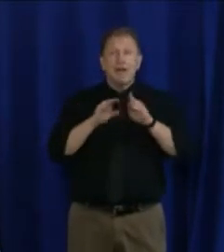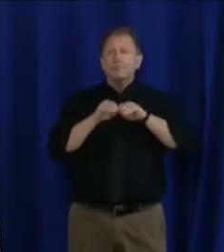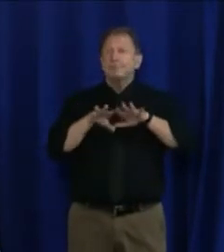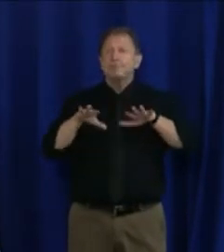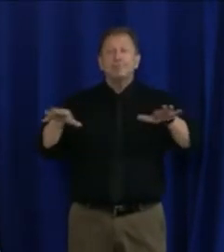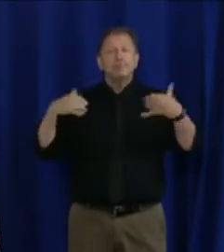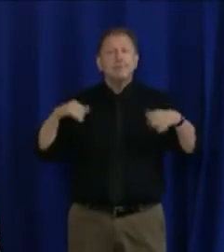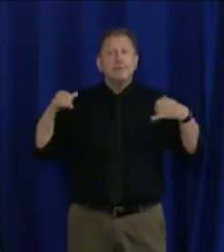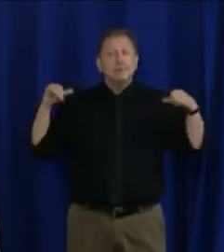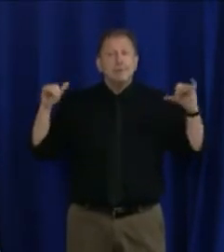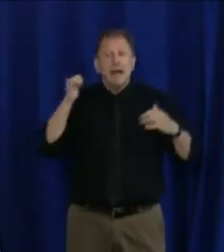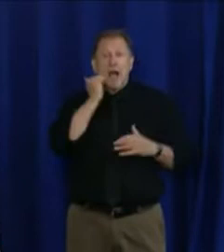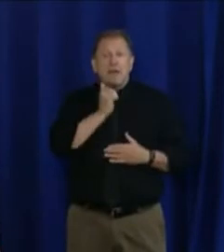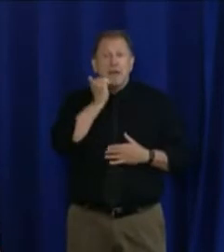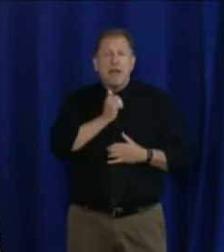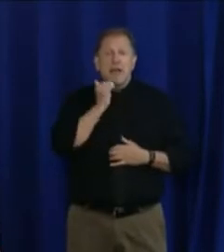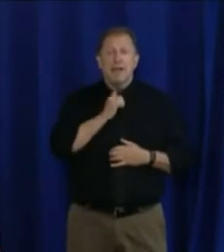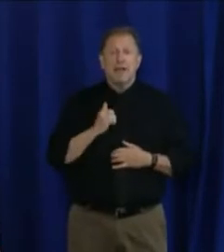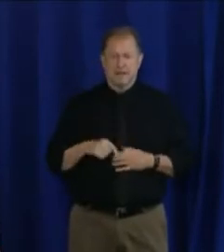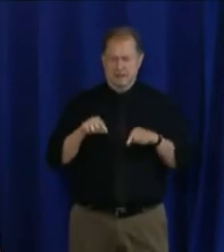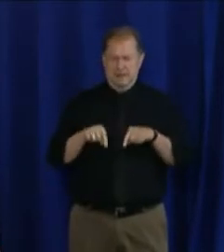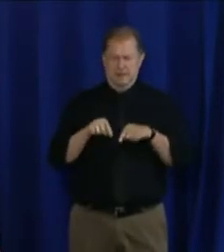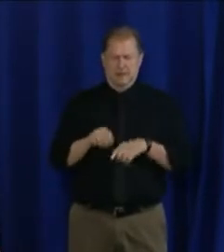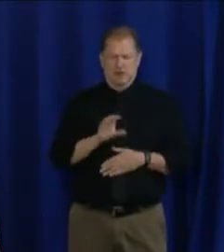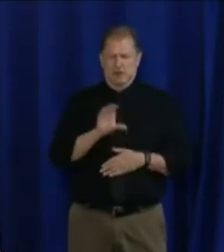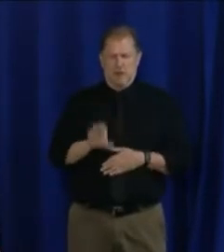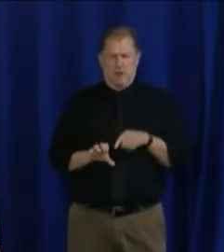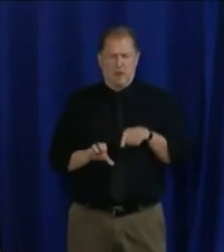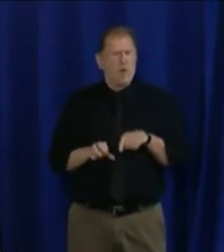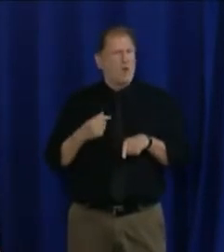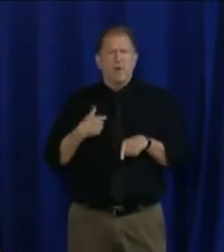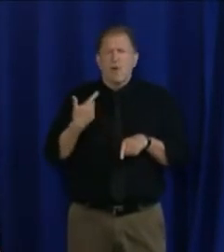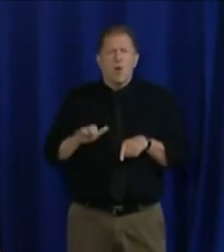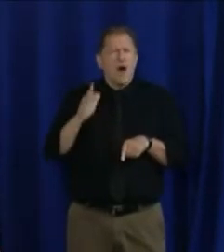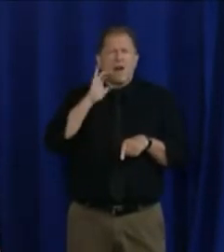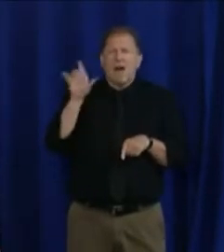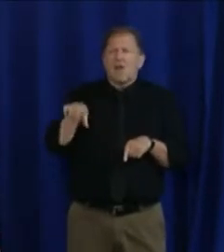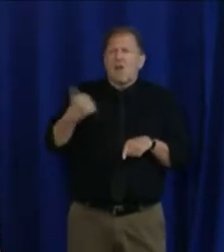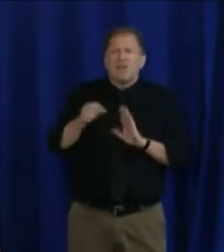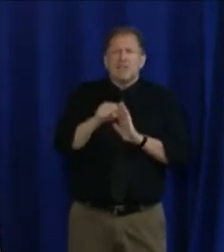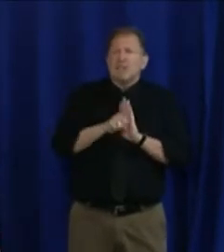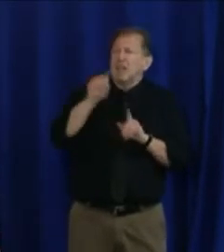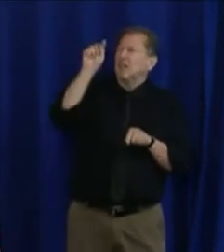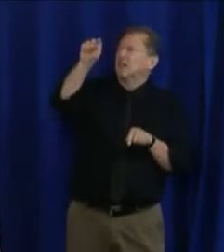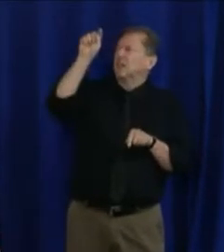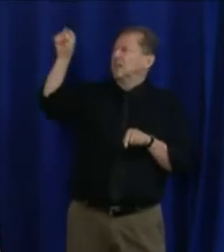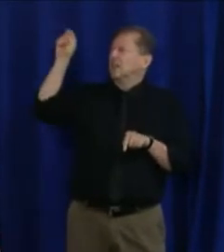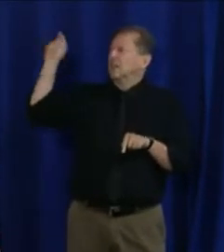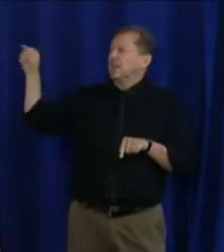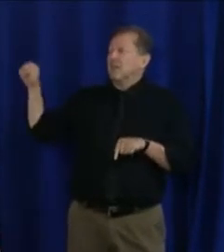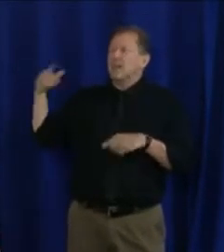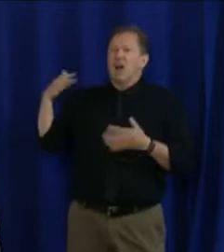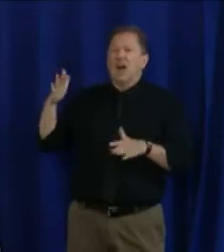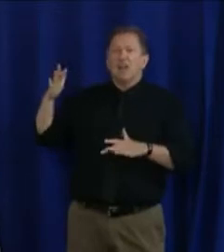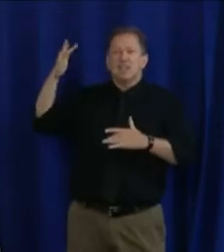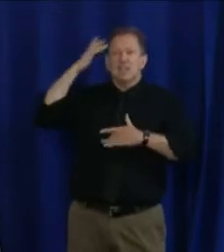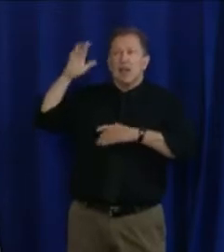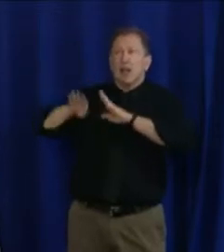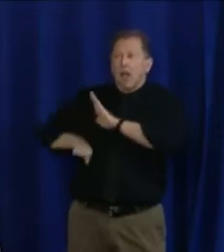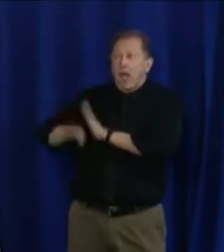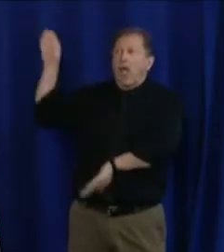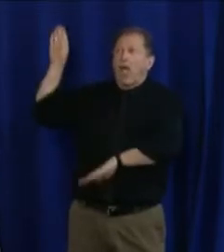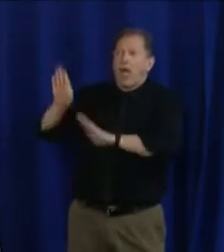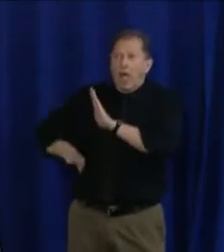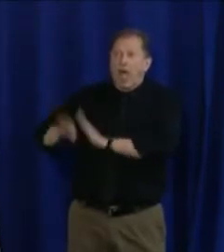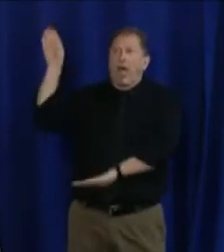We do not want to be like other parts of the country that are straining under the burden of new